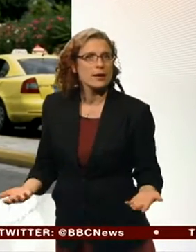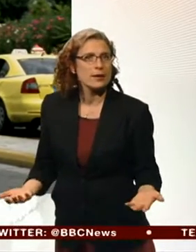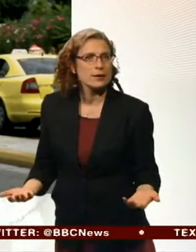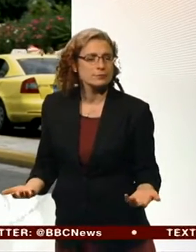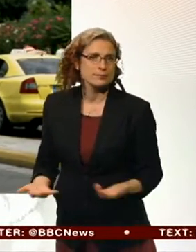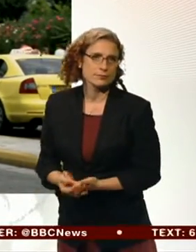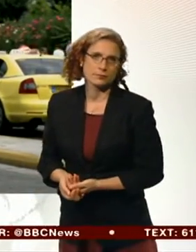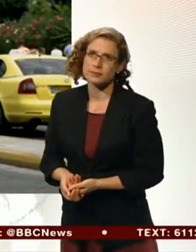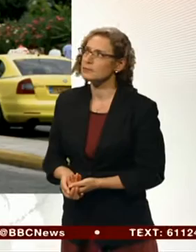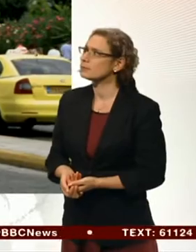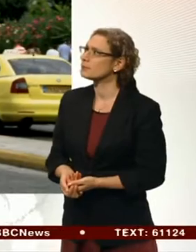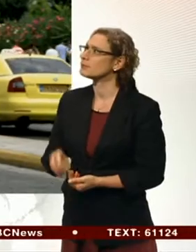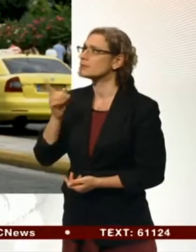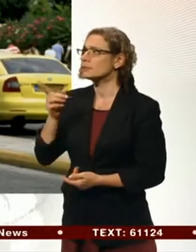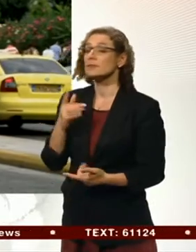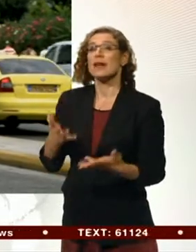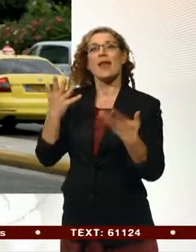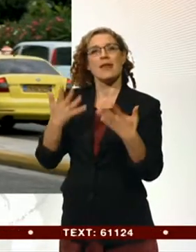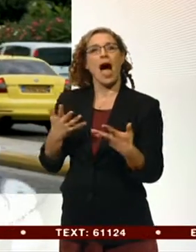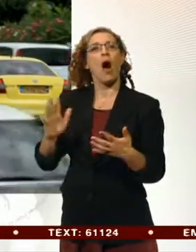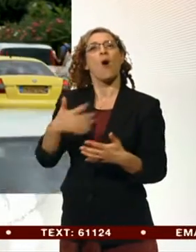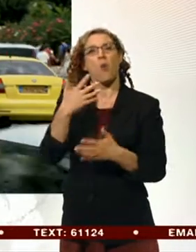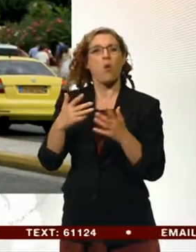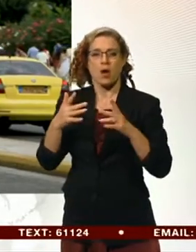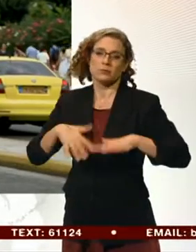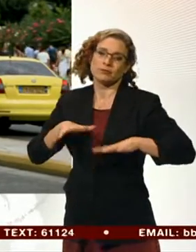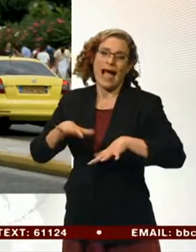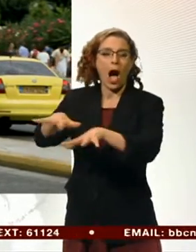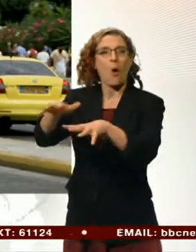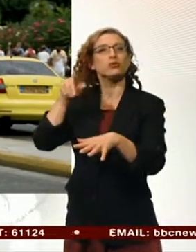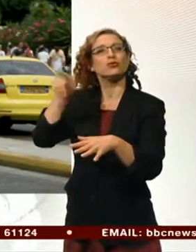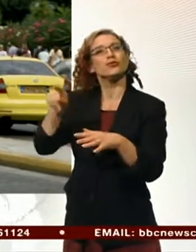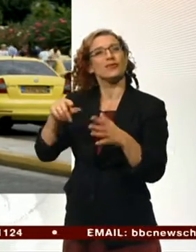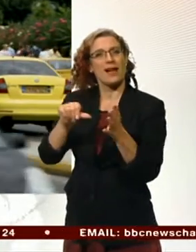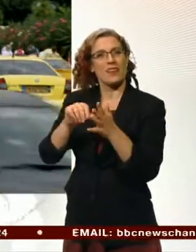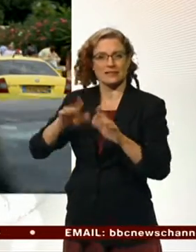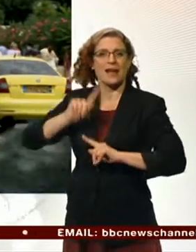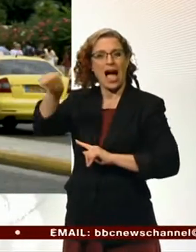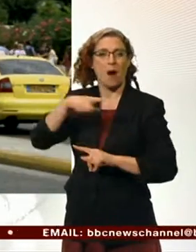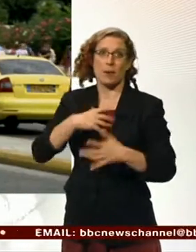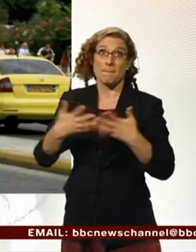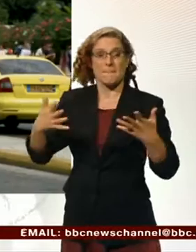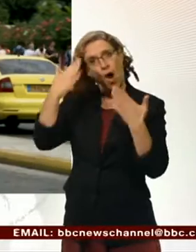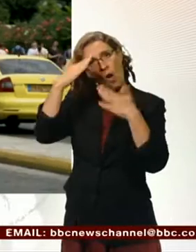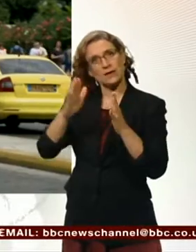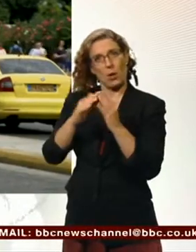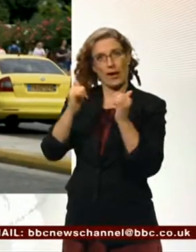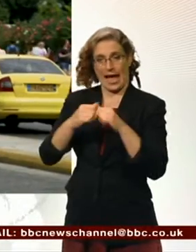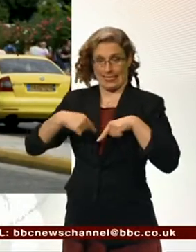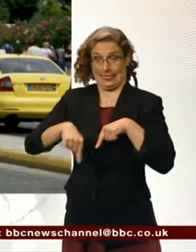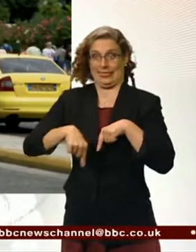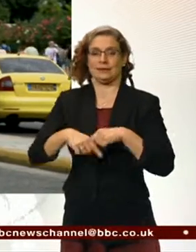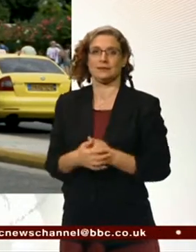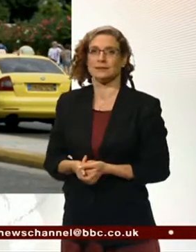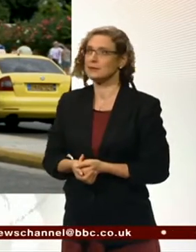joining the exodus from Athens, as Greece gets ready for one of the biggest holiday weekends of the year. If, as seems likely, this